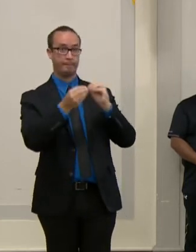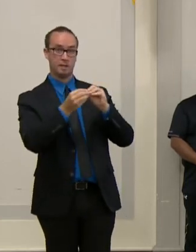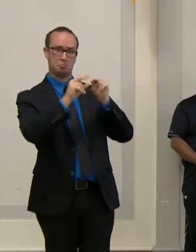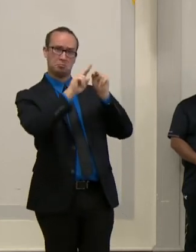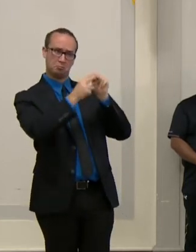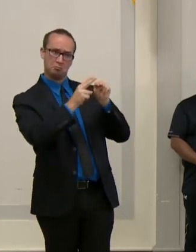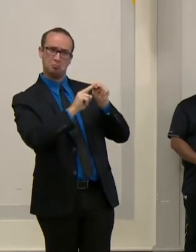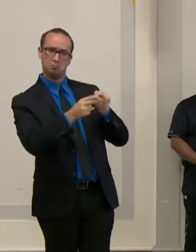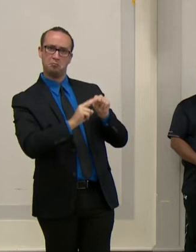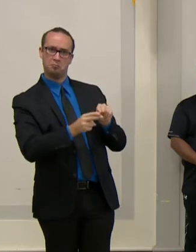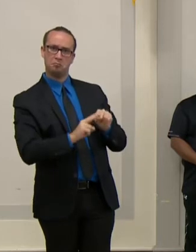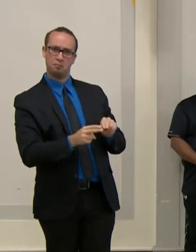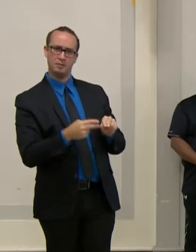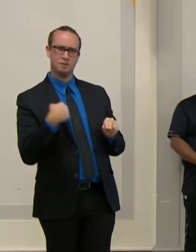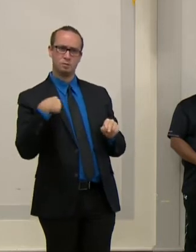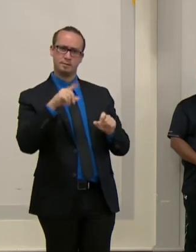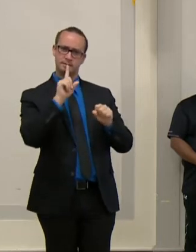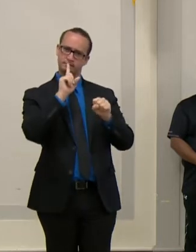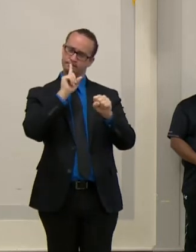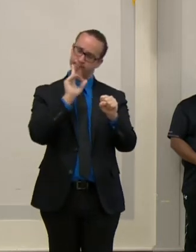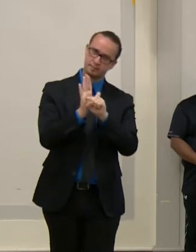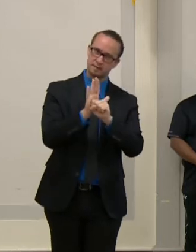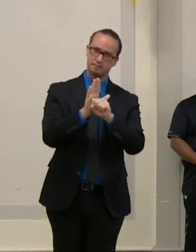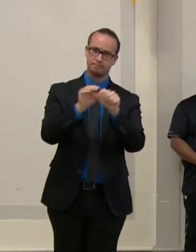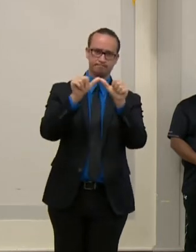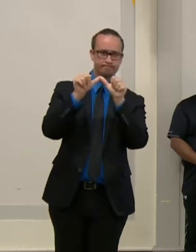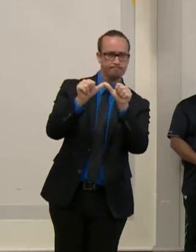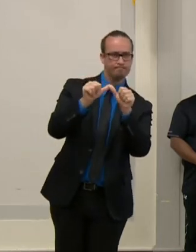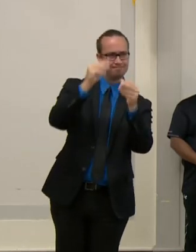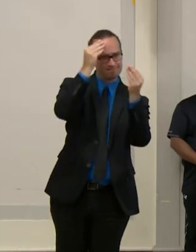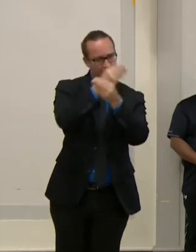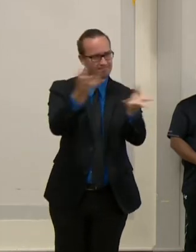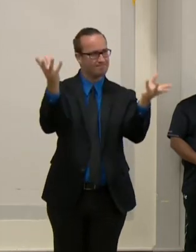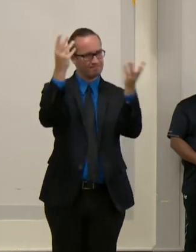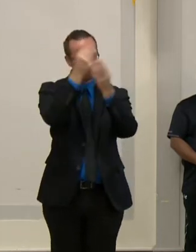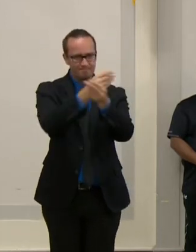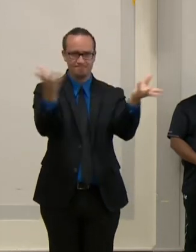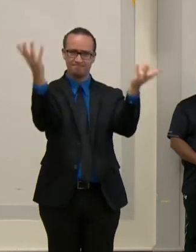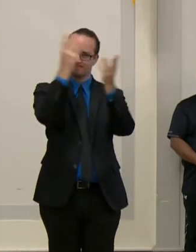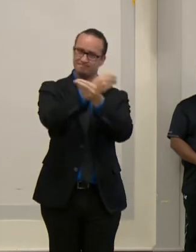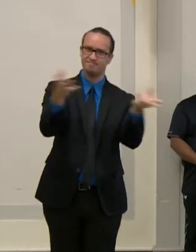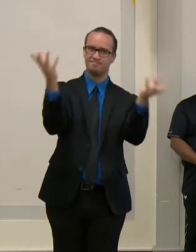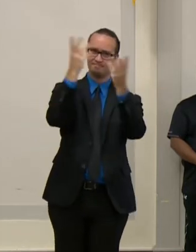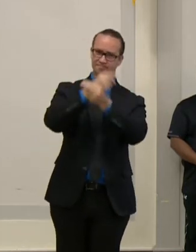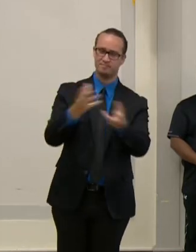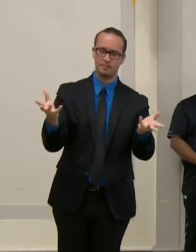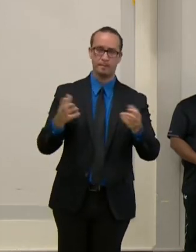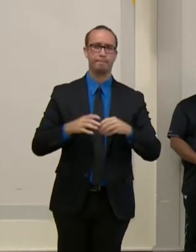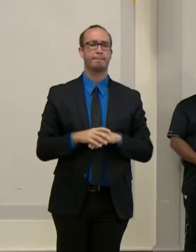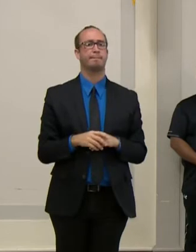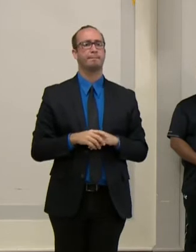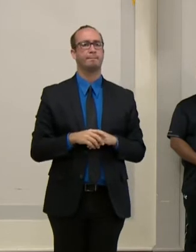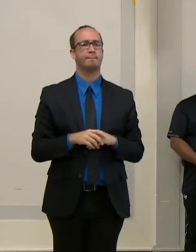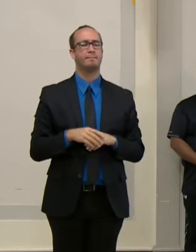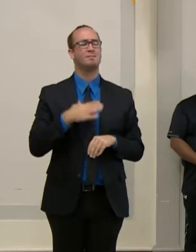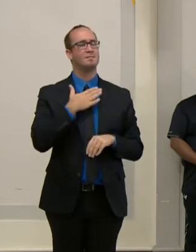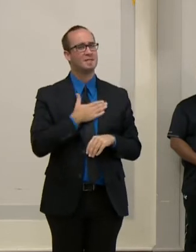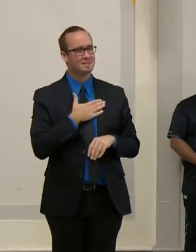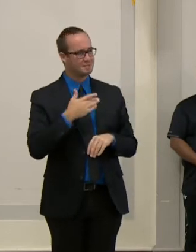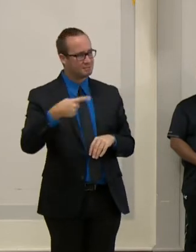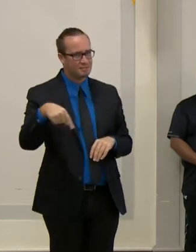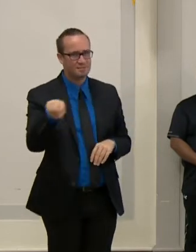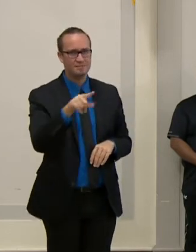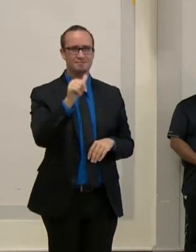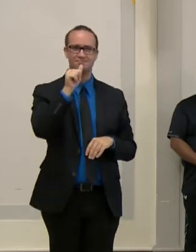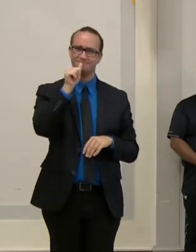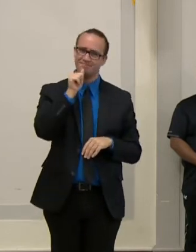public is made aware of what's happening. We continue to ask residents for their patience in adjusting to our new normal and to continue